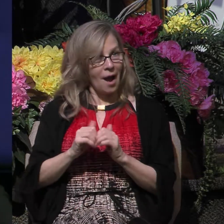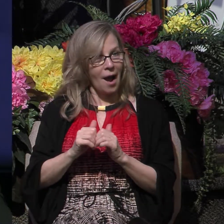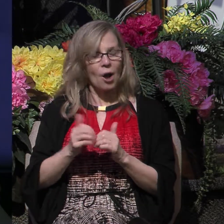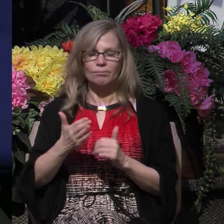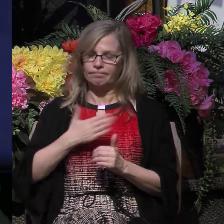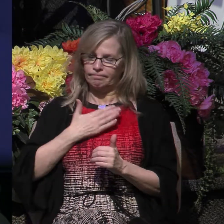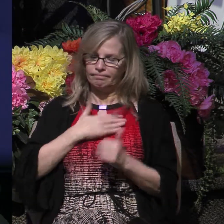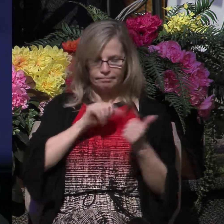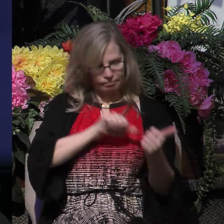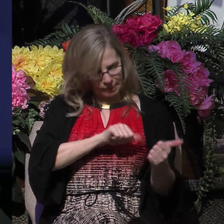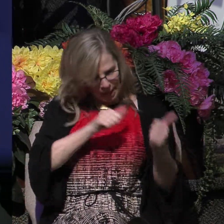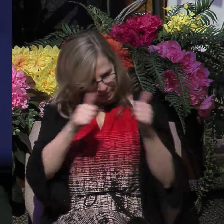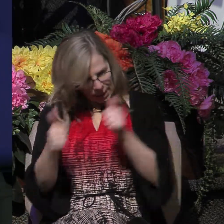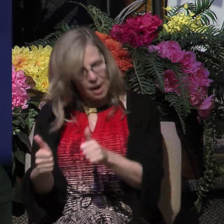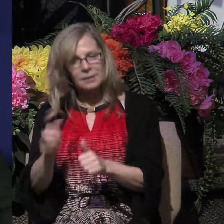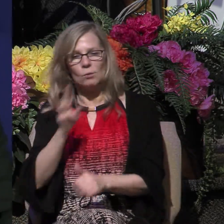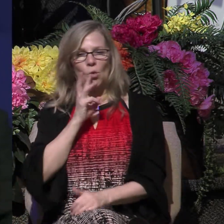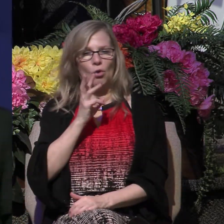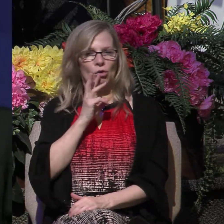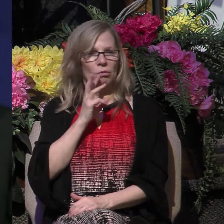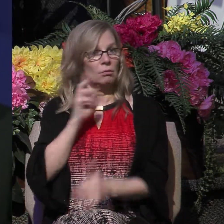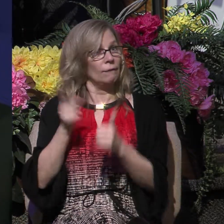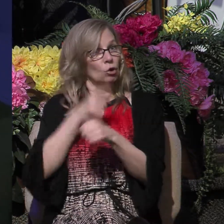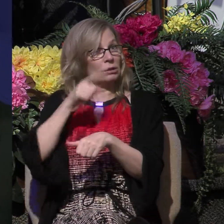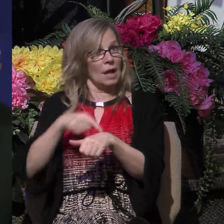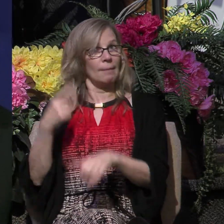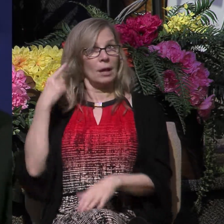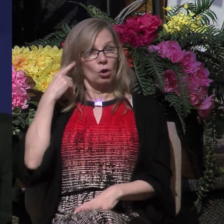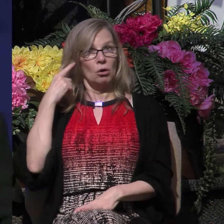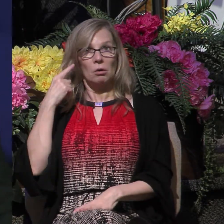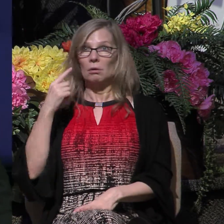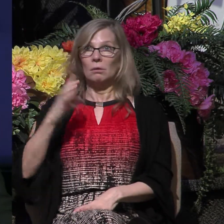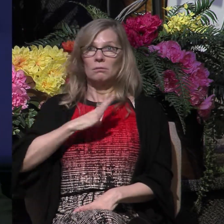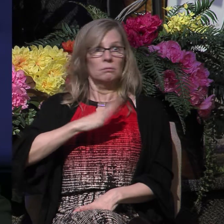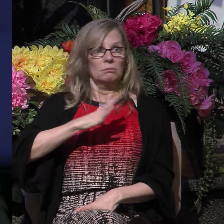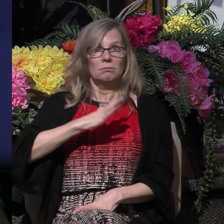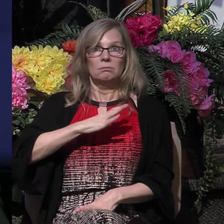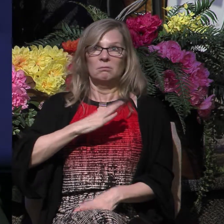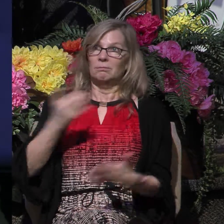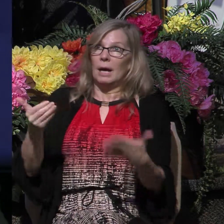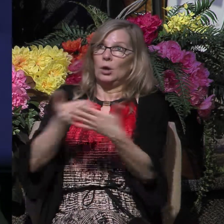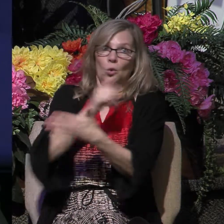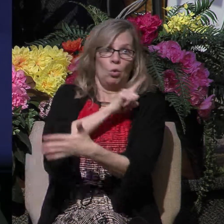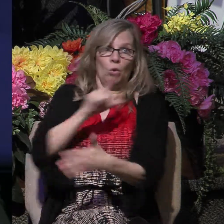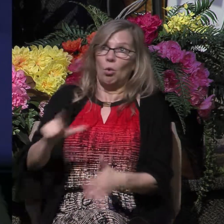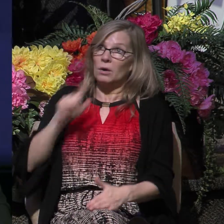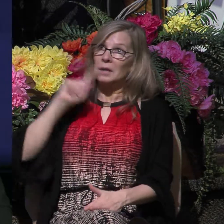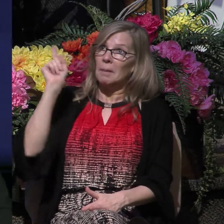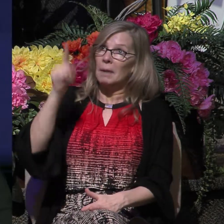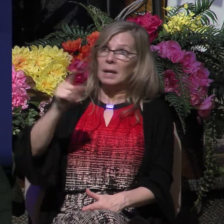obedience, and they've heard this now for the first time, in obedience to their new Lord, that's exactly what they do.